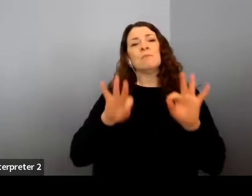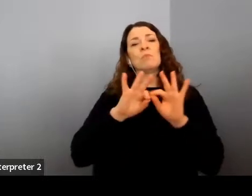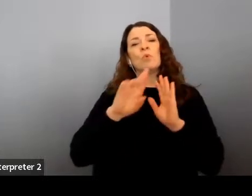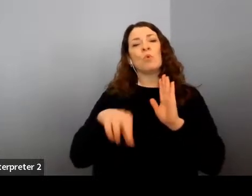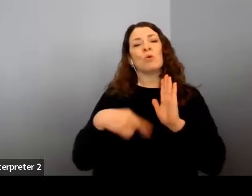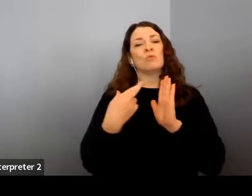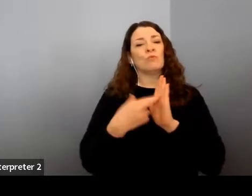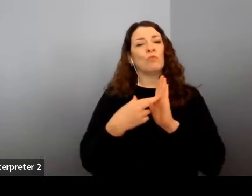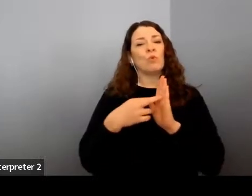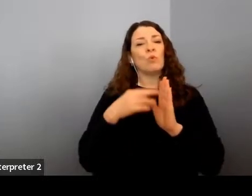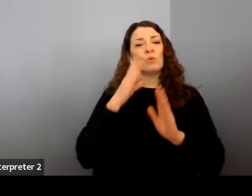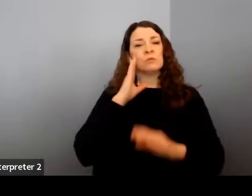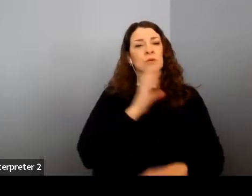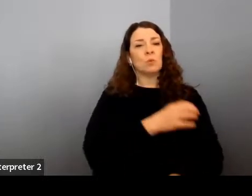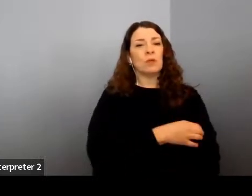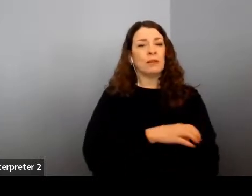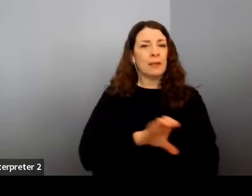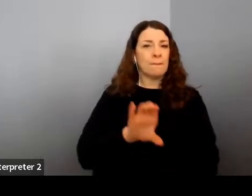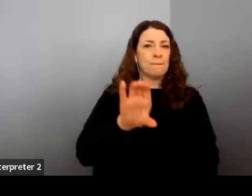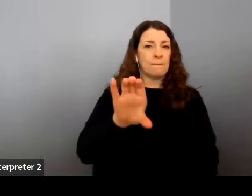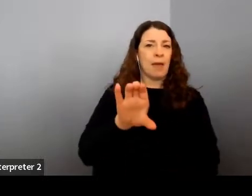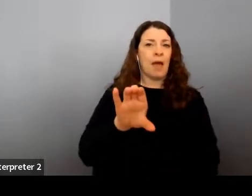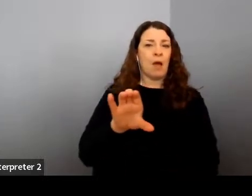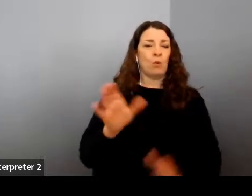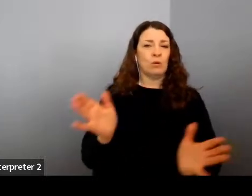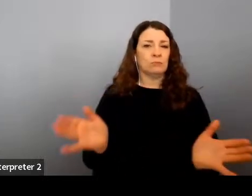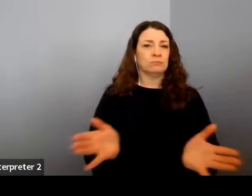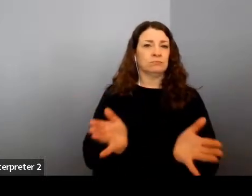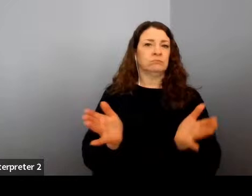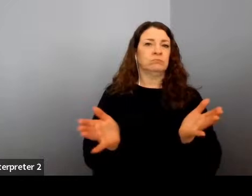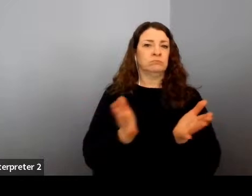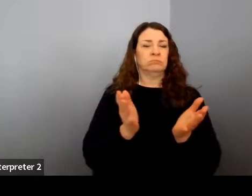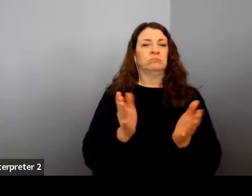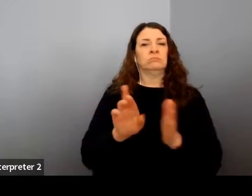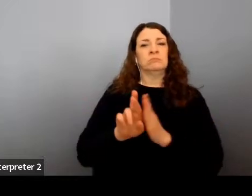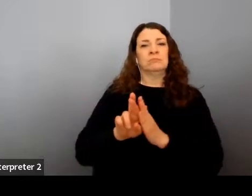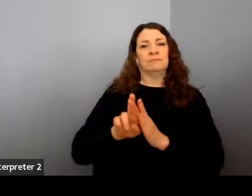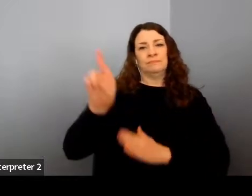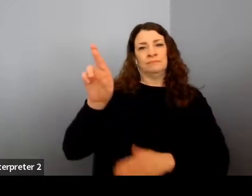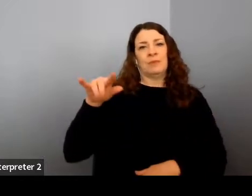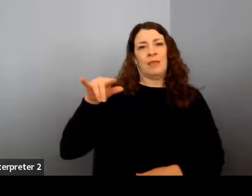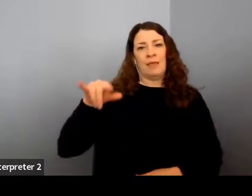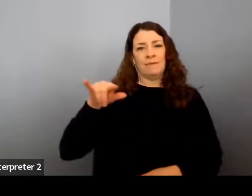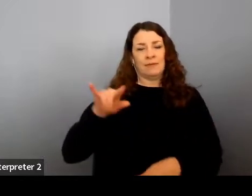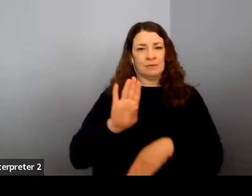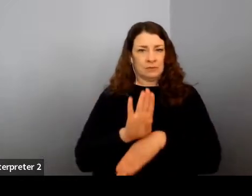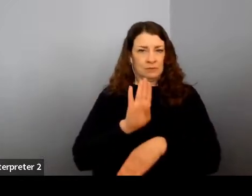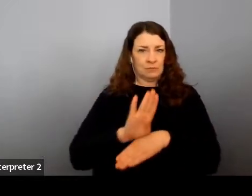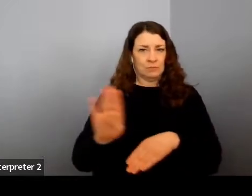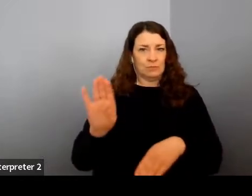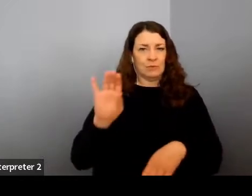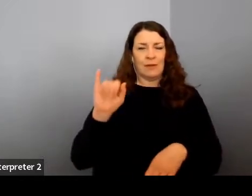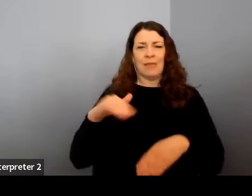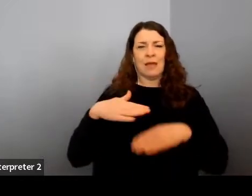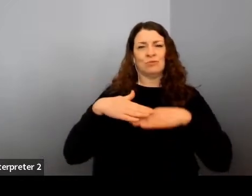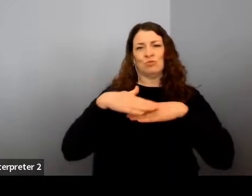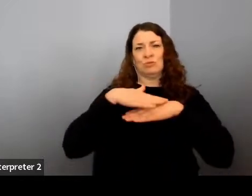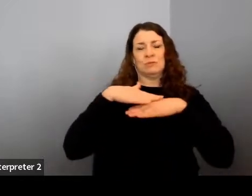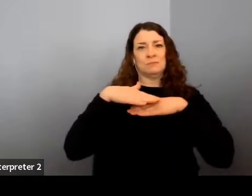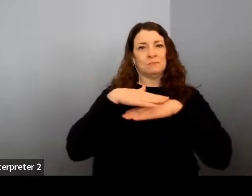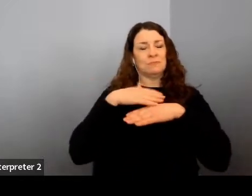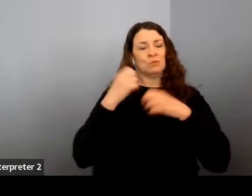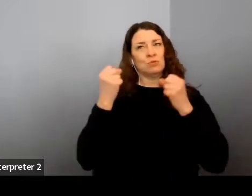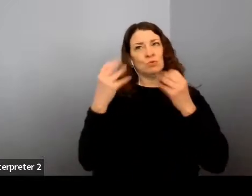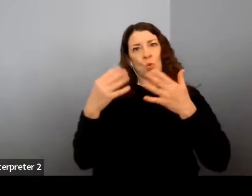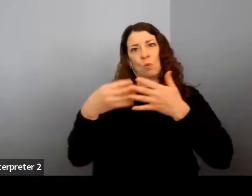empower and fuel the aviation and space industries. So, and again, that's just the tip of the iceberg. There are so